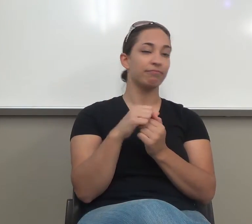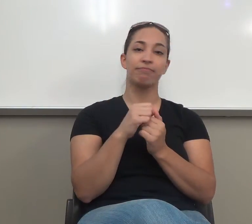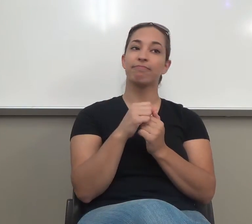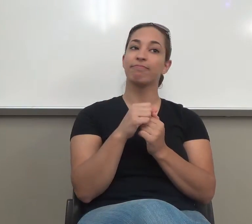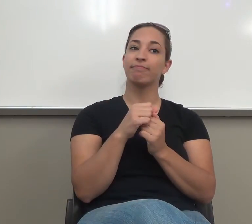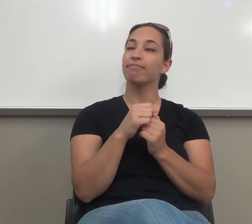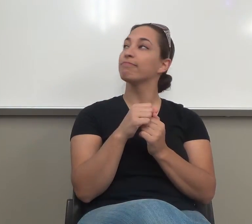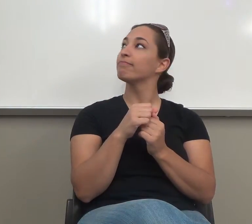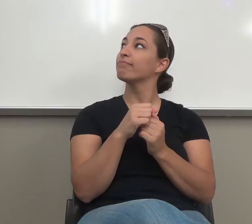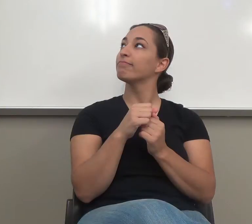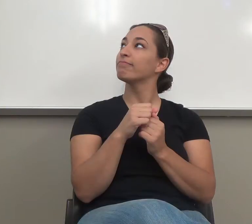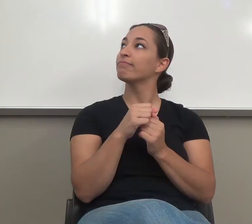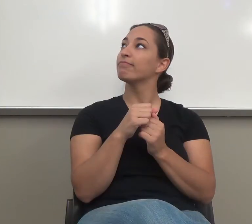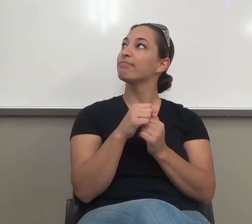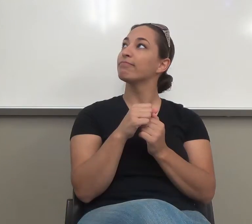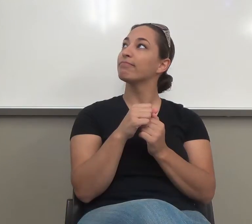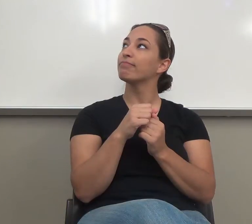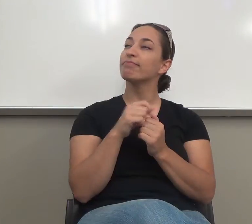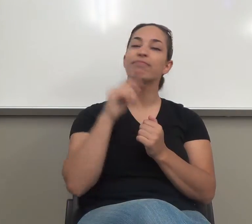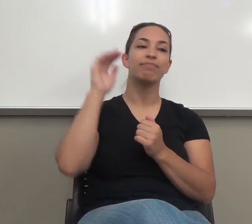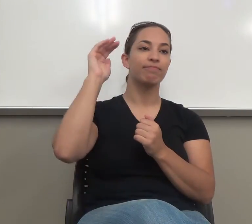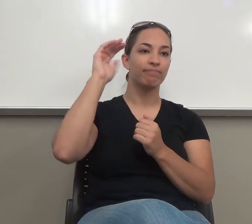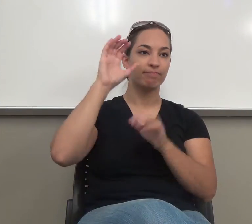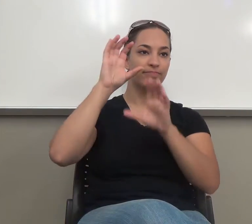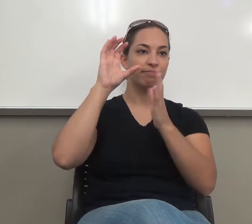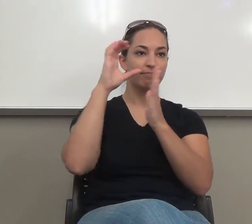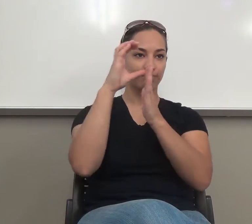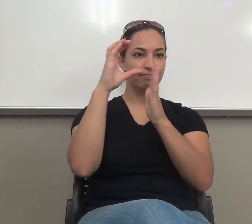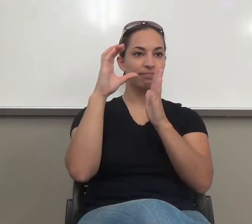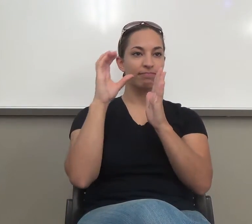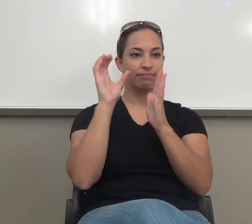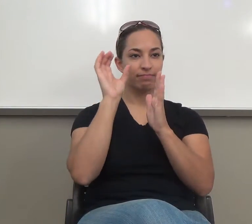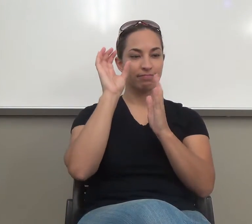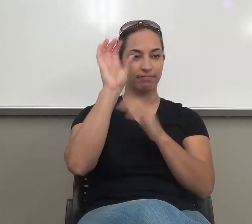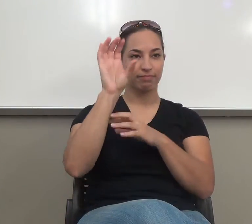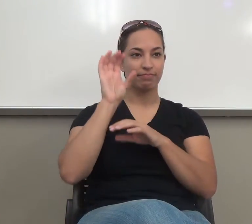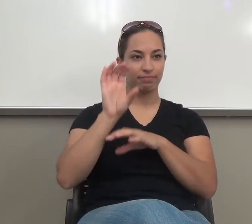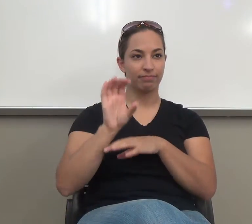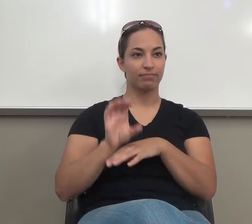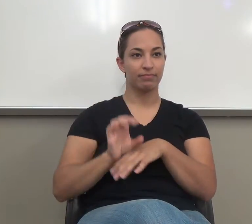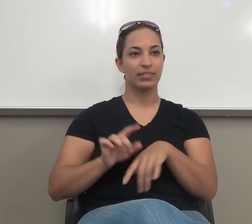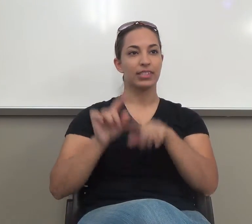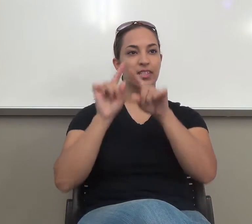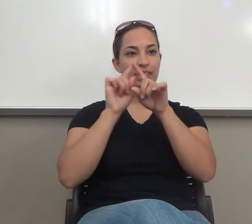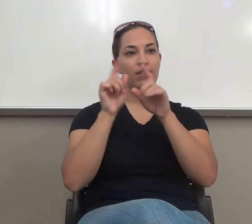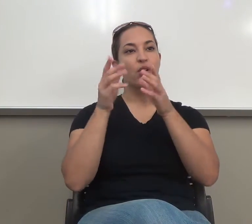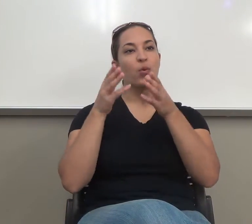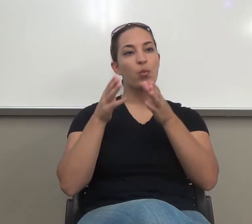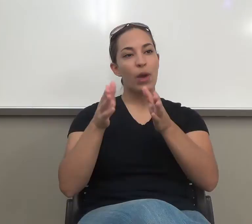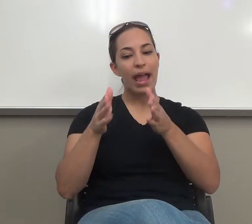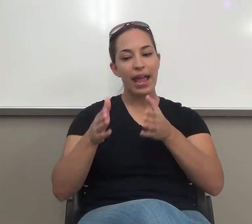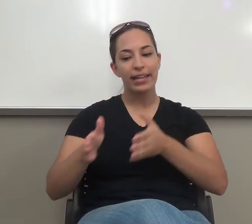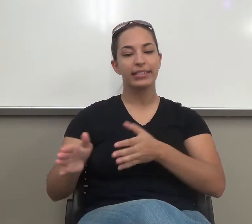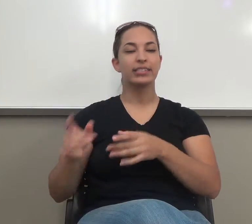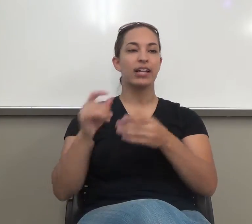Like I said, these ways of writing an academic paper, okay?